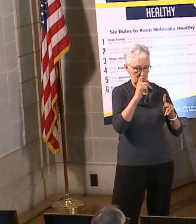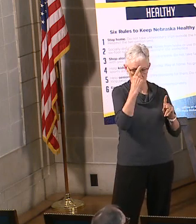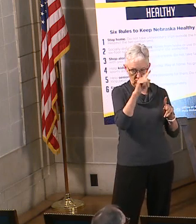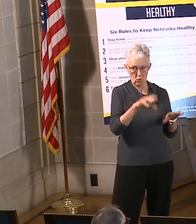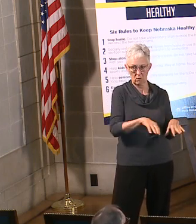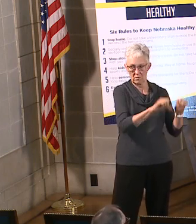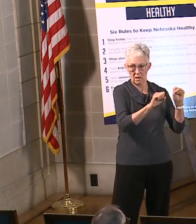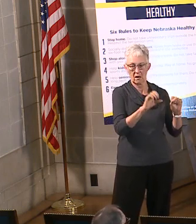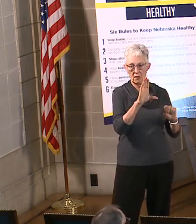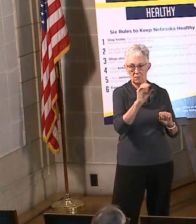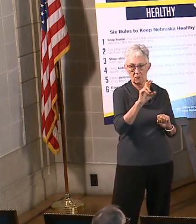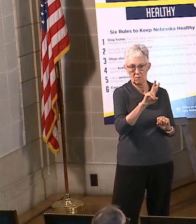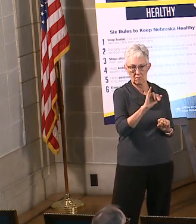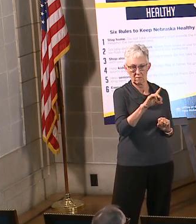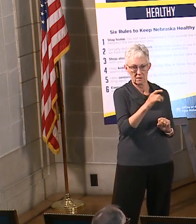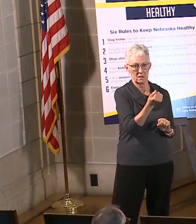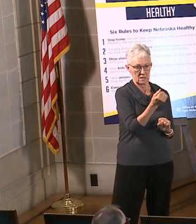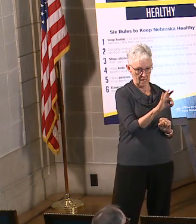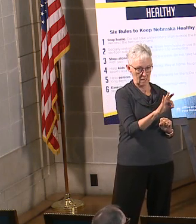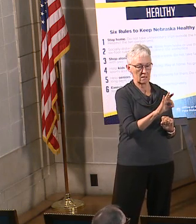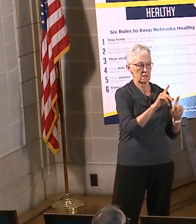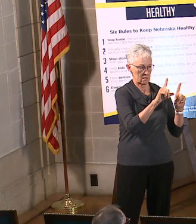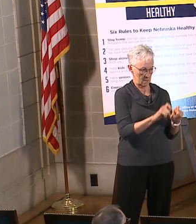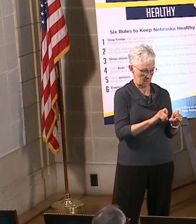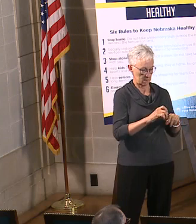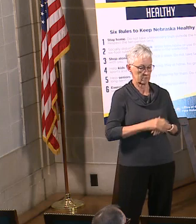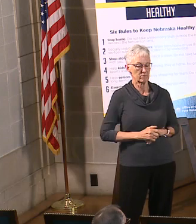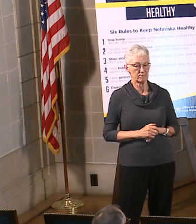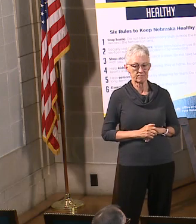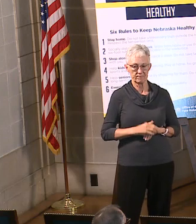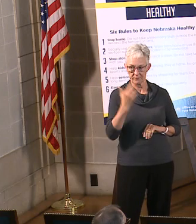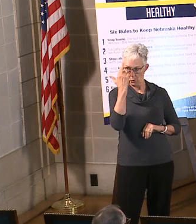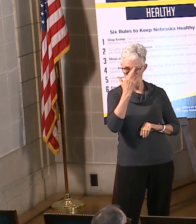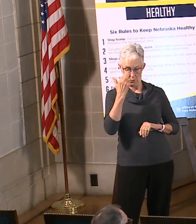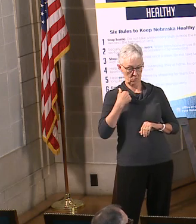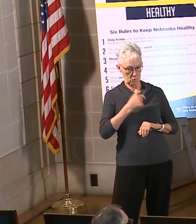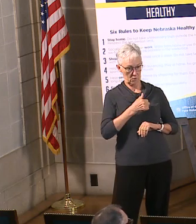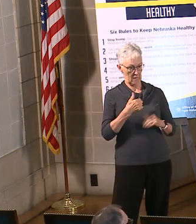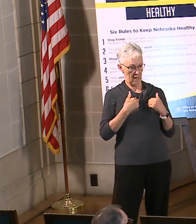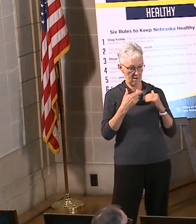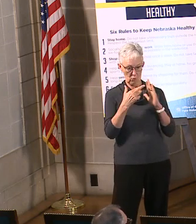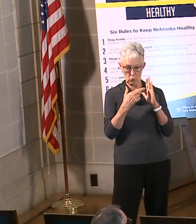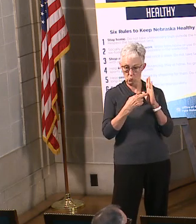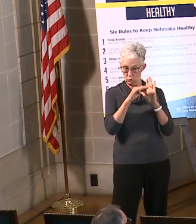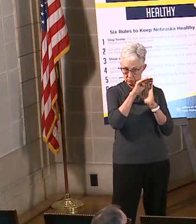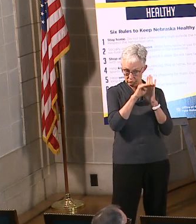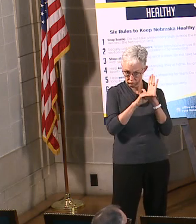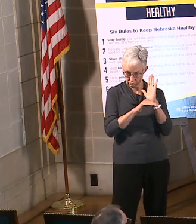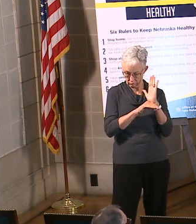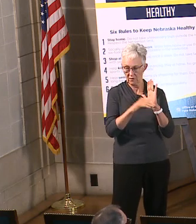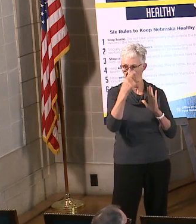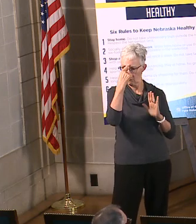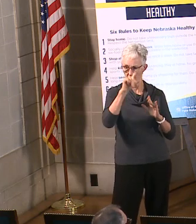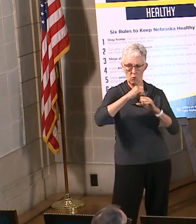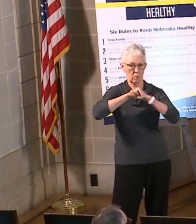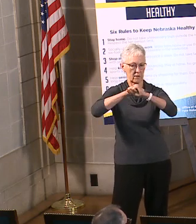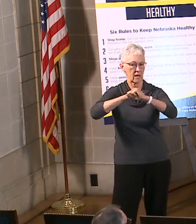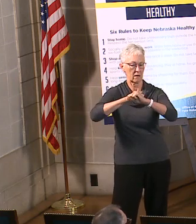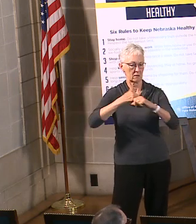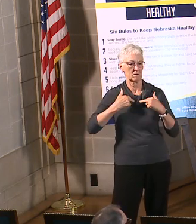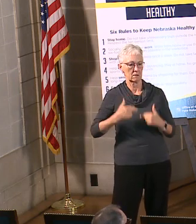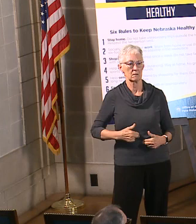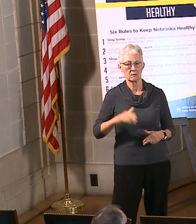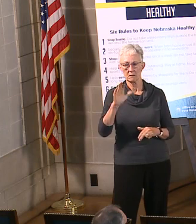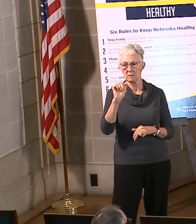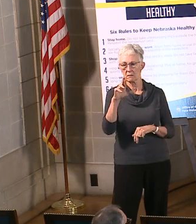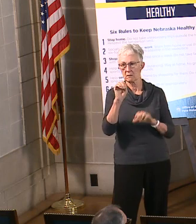always, as always, all the restrictions we've put in place are to preserve the healthcare system. And again, the healthcare system continues to remain in very good shape.